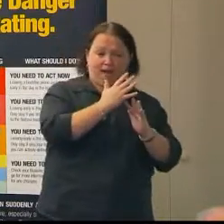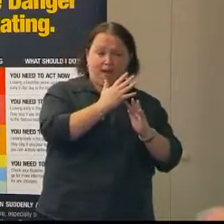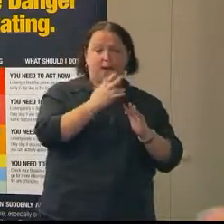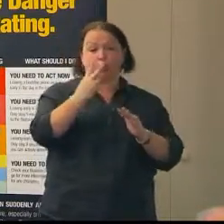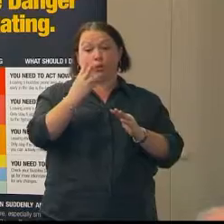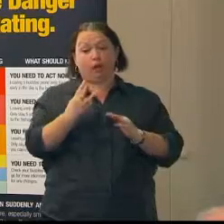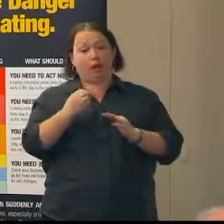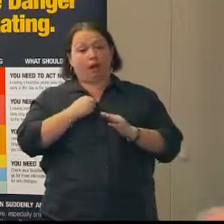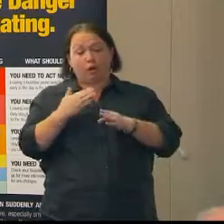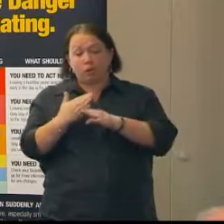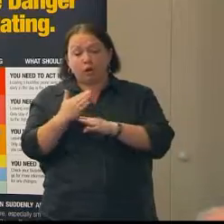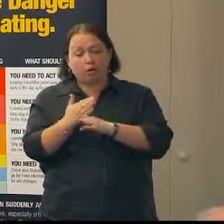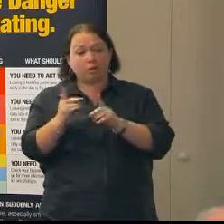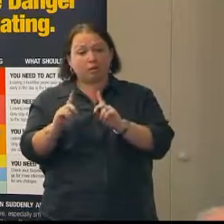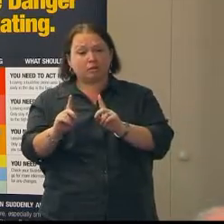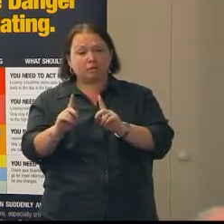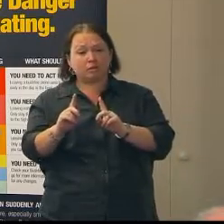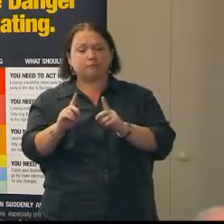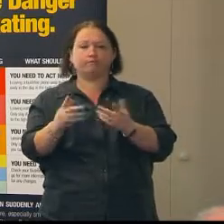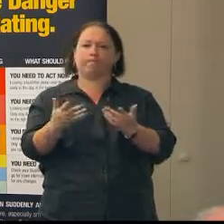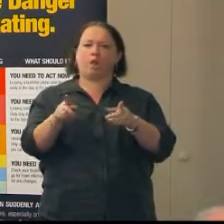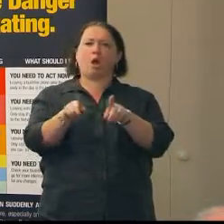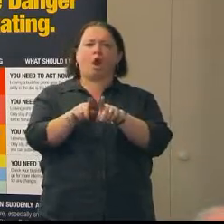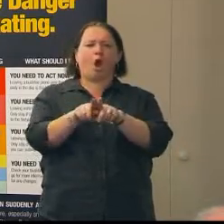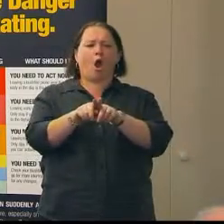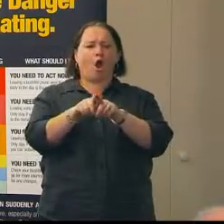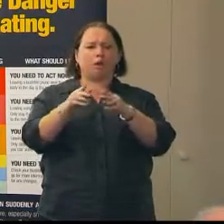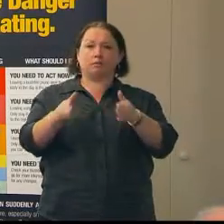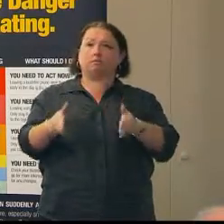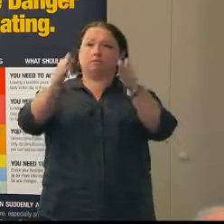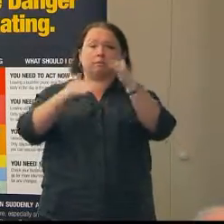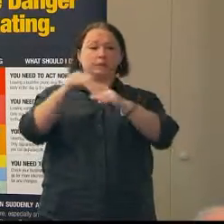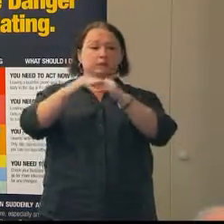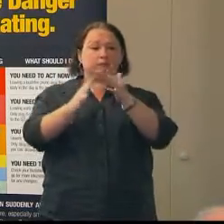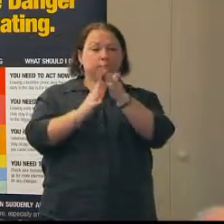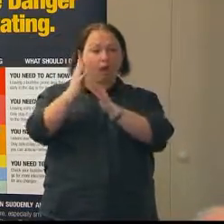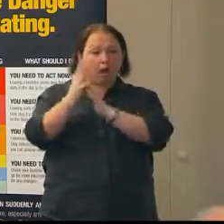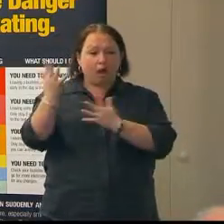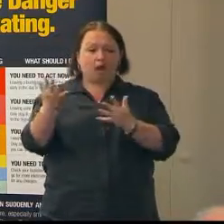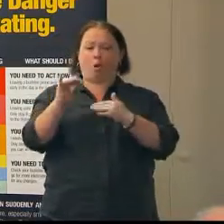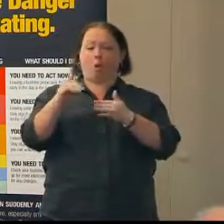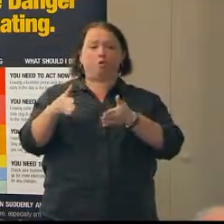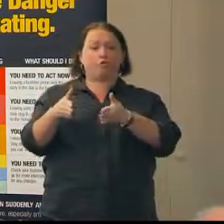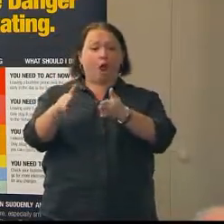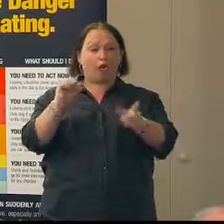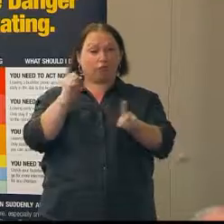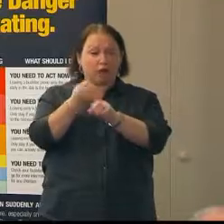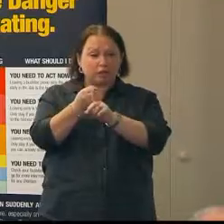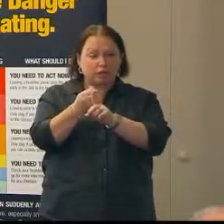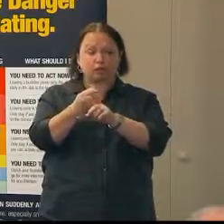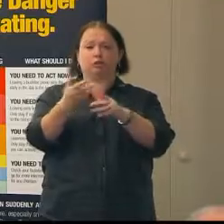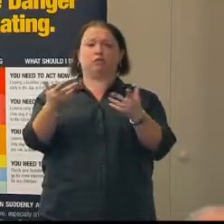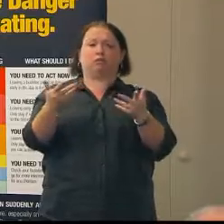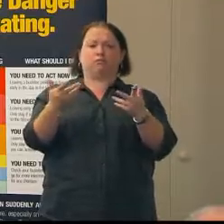of what we do involves structure fires, involves road crashes, involves a